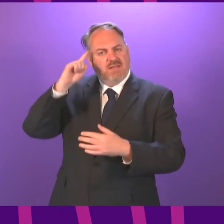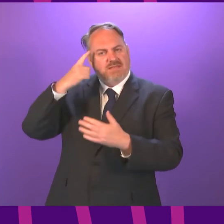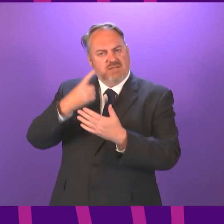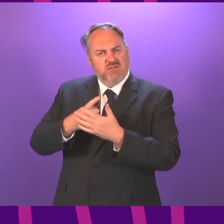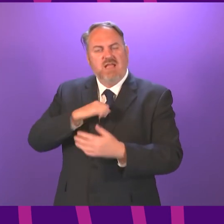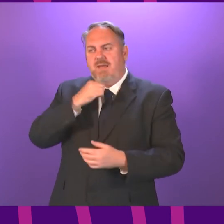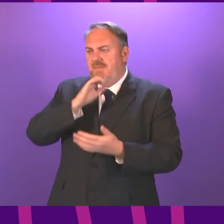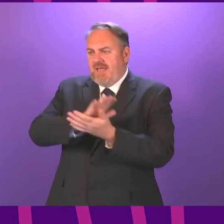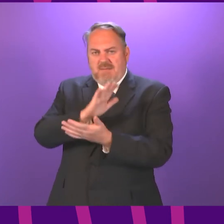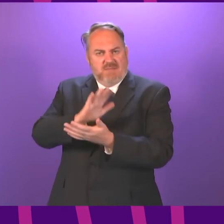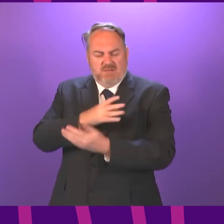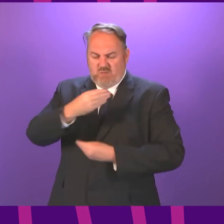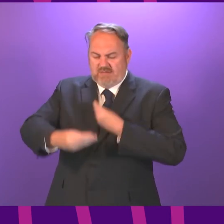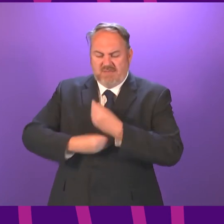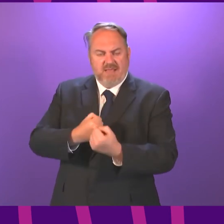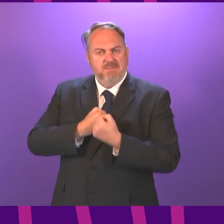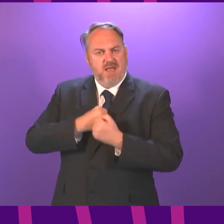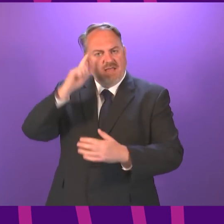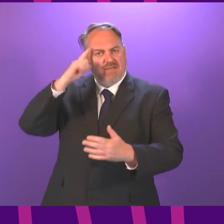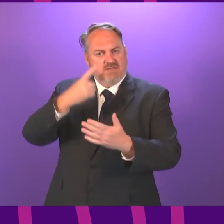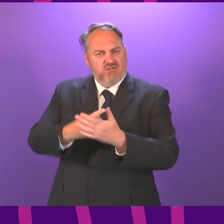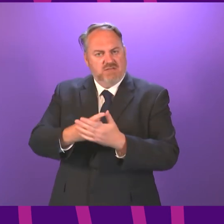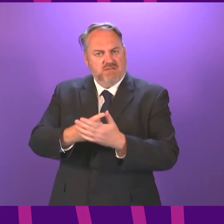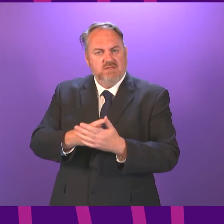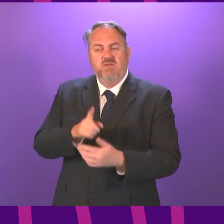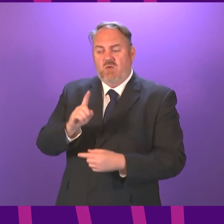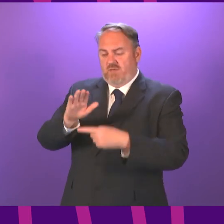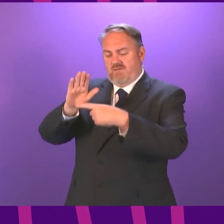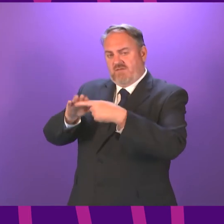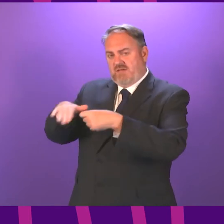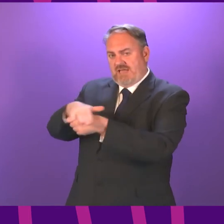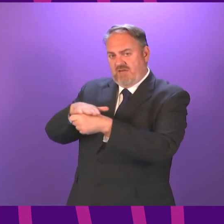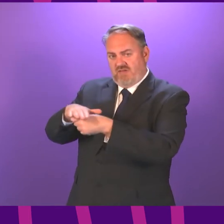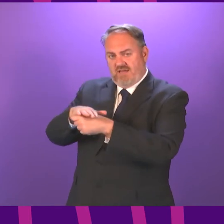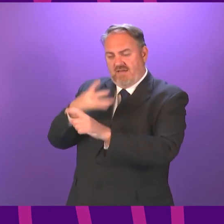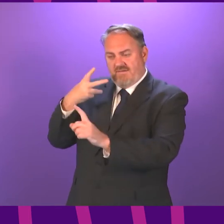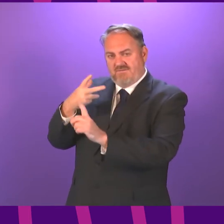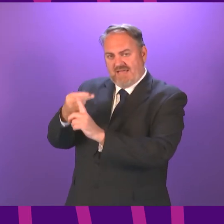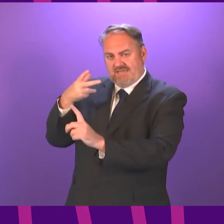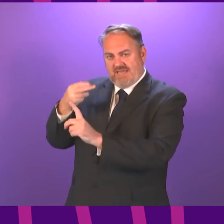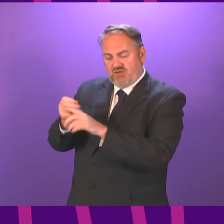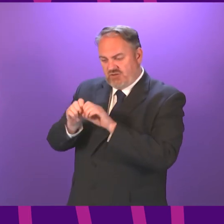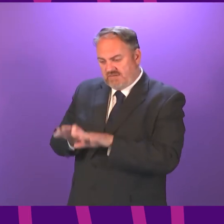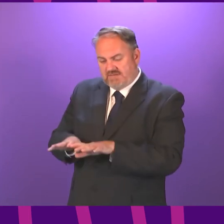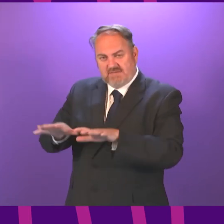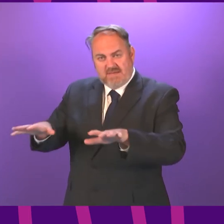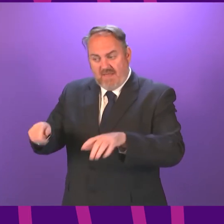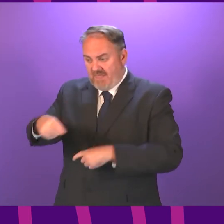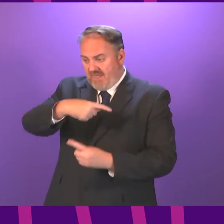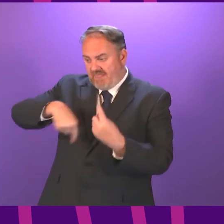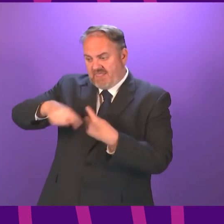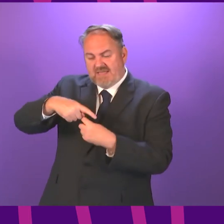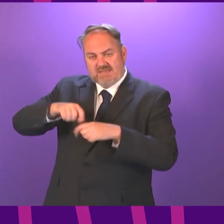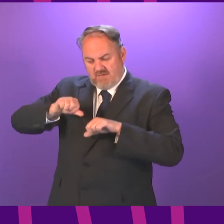across the country. On the issue of vaccination, we are already doing the planning to extend the vaccination